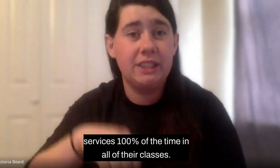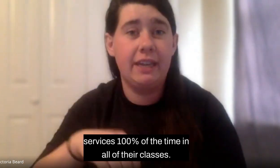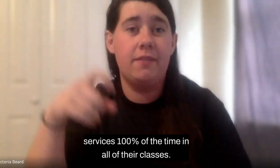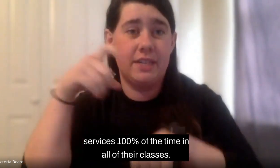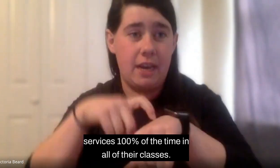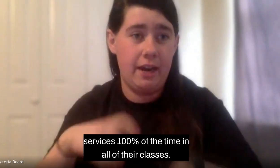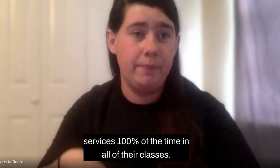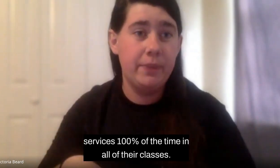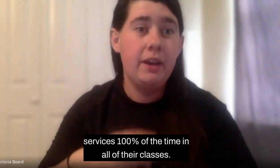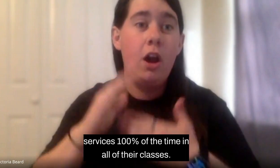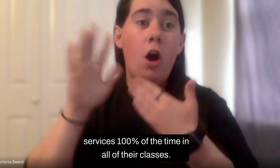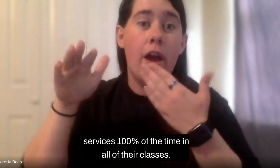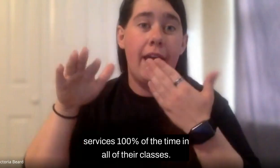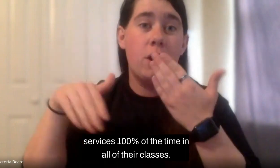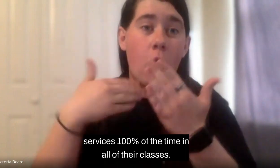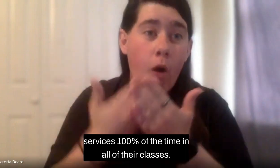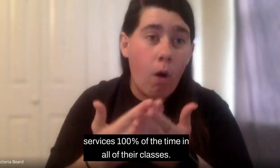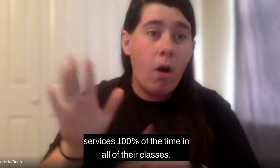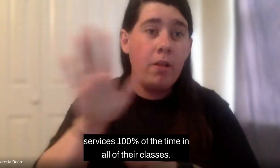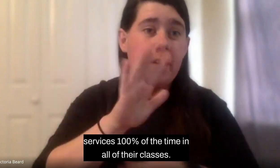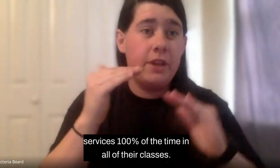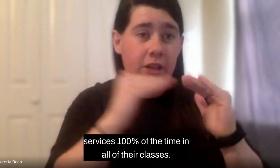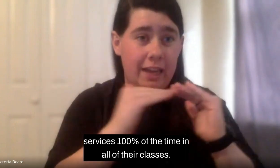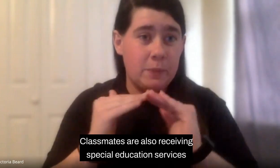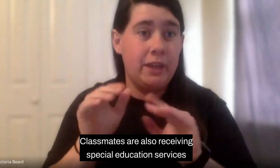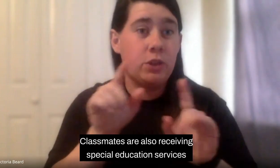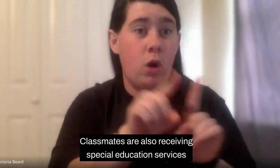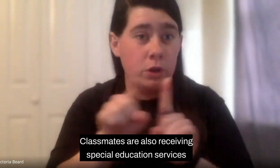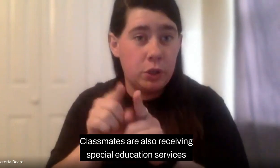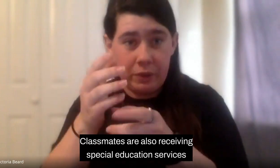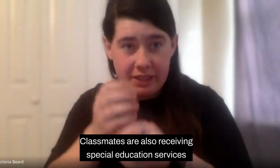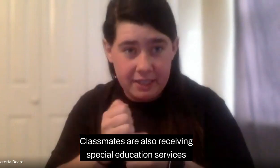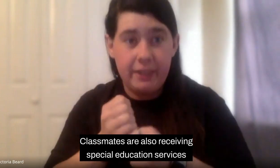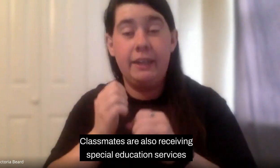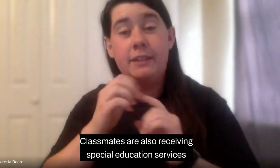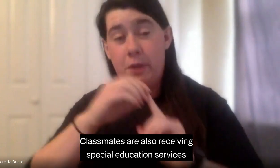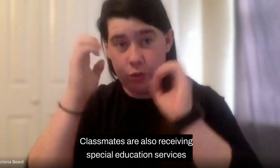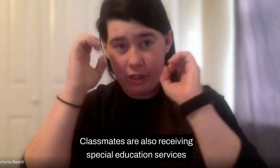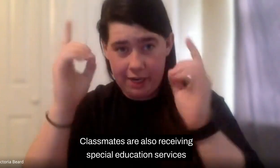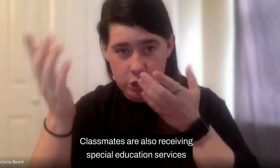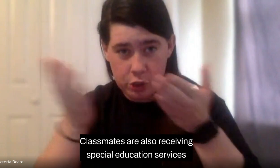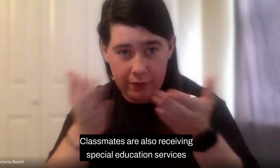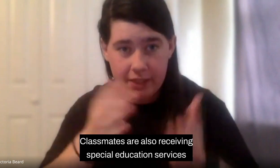of the time and all of their classmates are also receiving special education services.